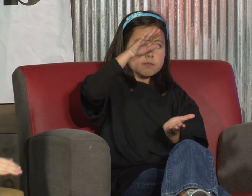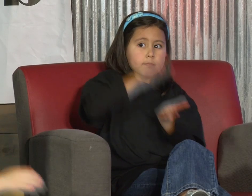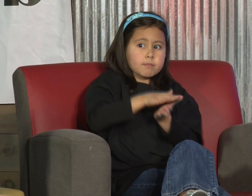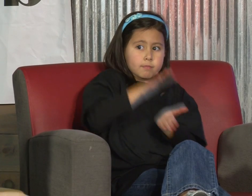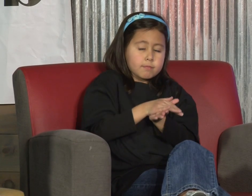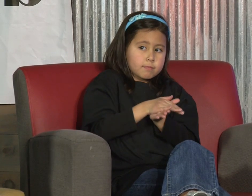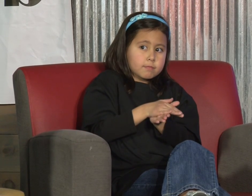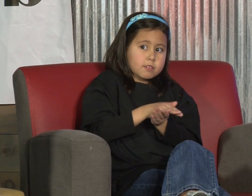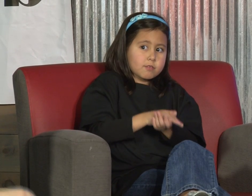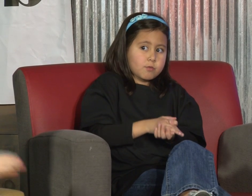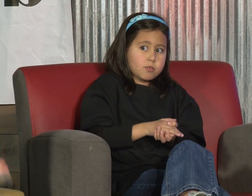School.